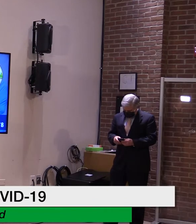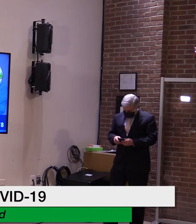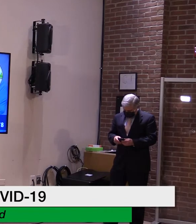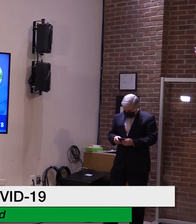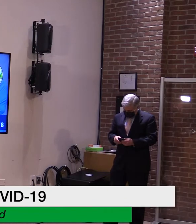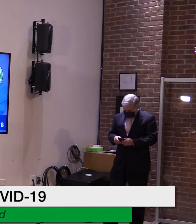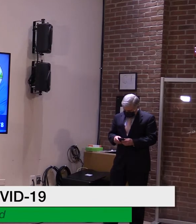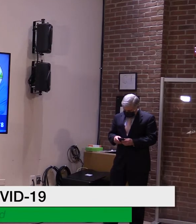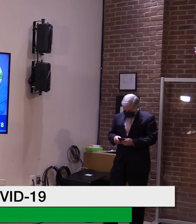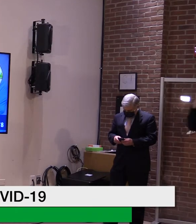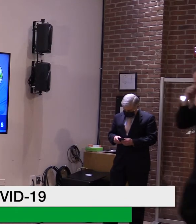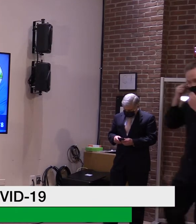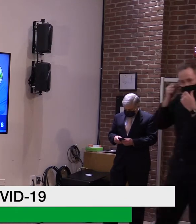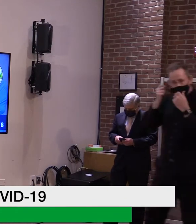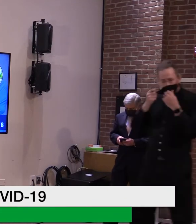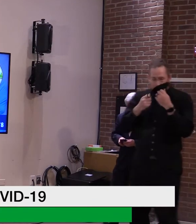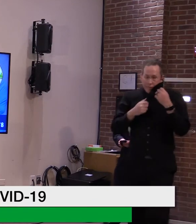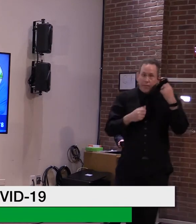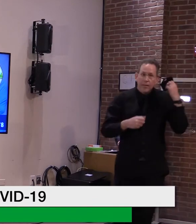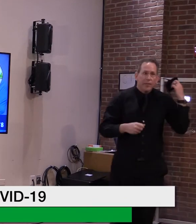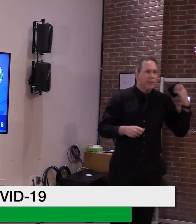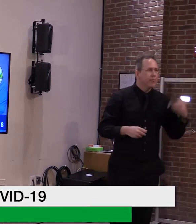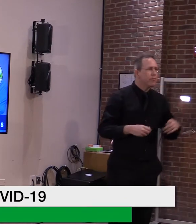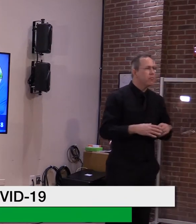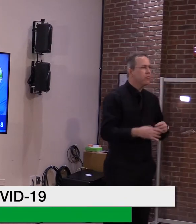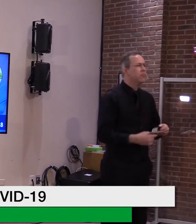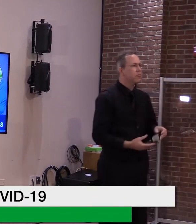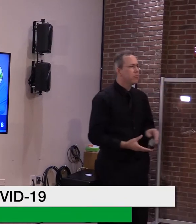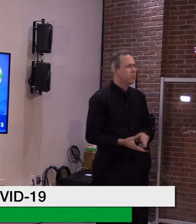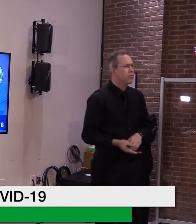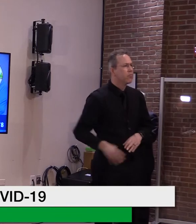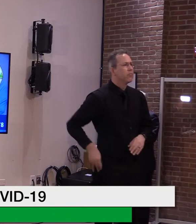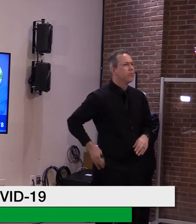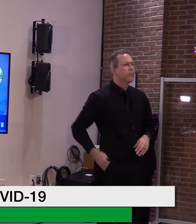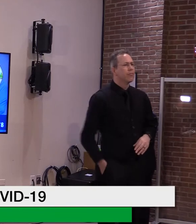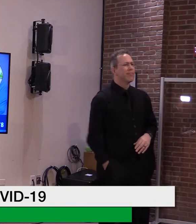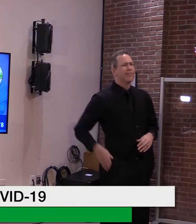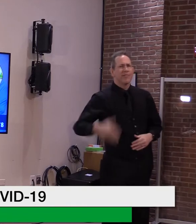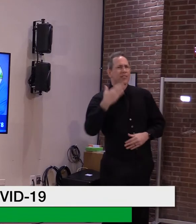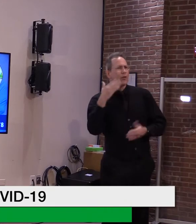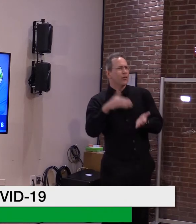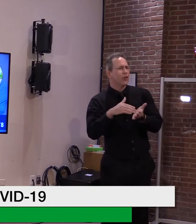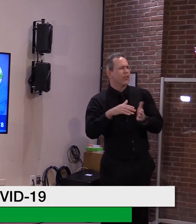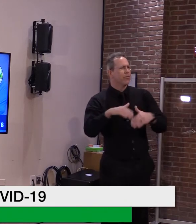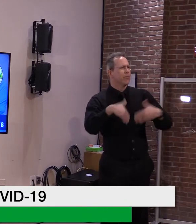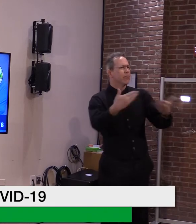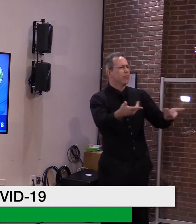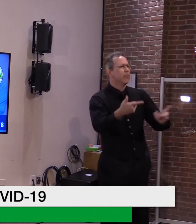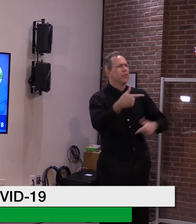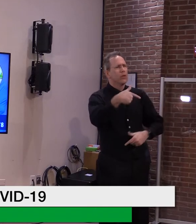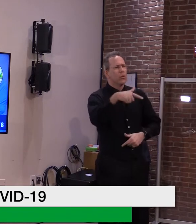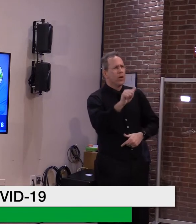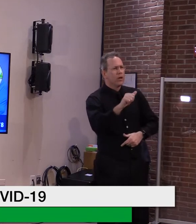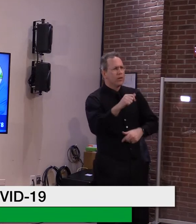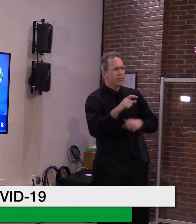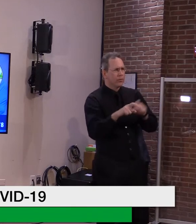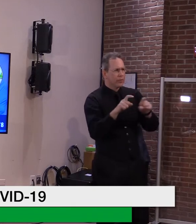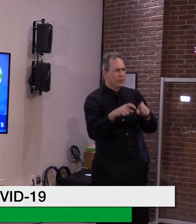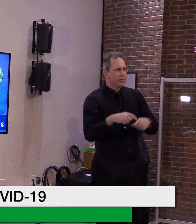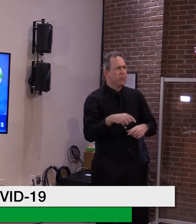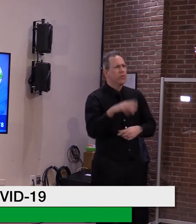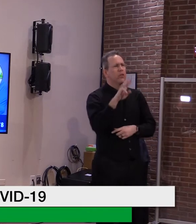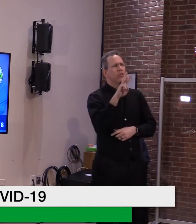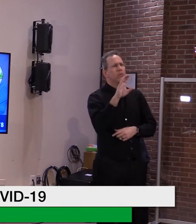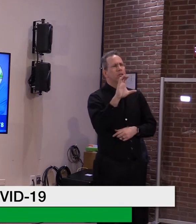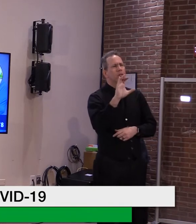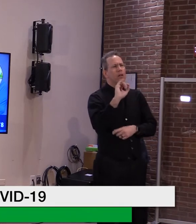Thank you, Dr. Levine. We'll now open it up to questions. All right, we'll start with Calvin. Thank